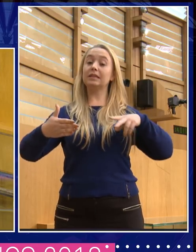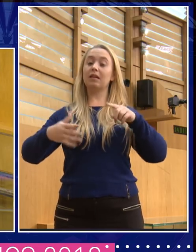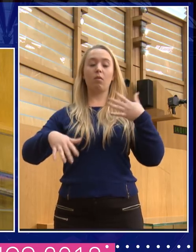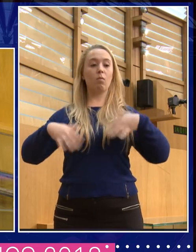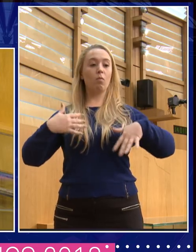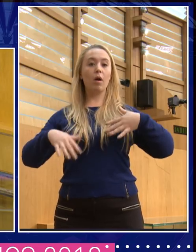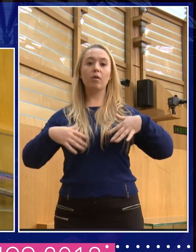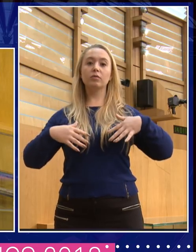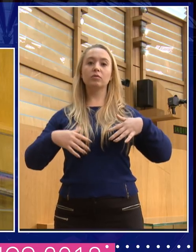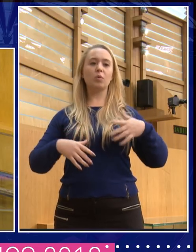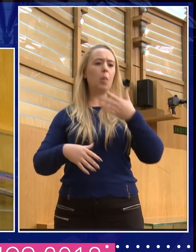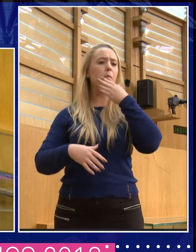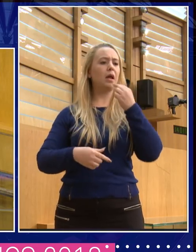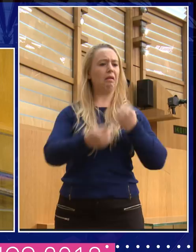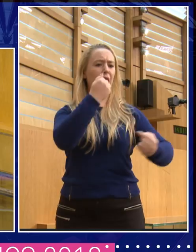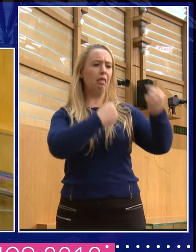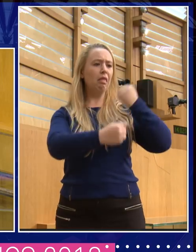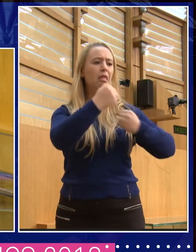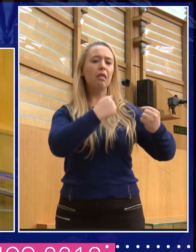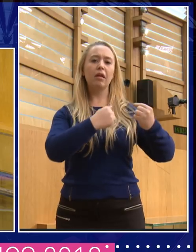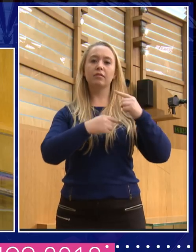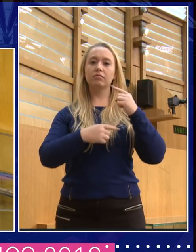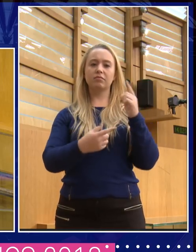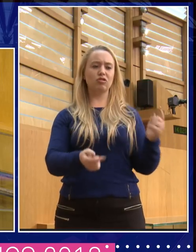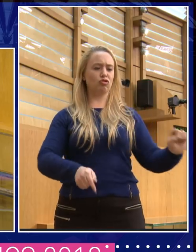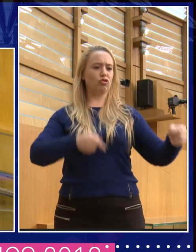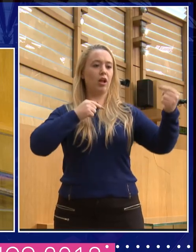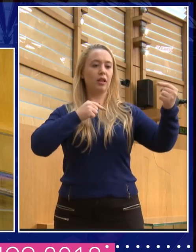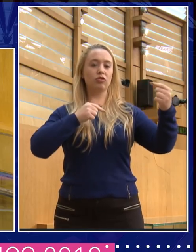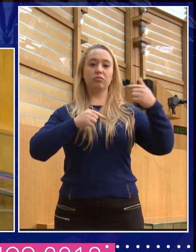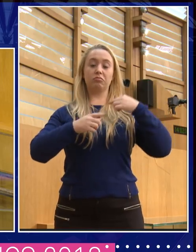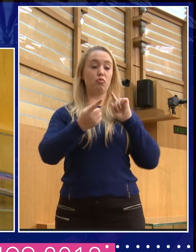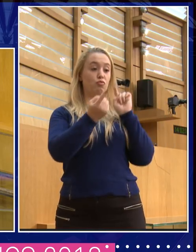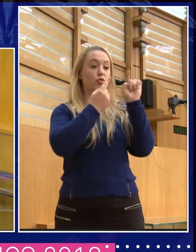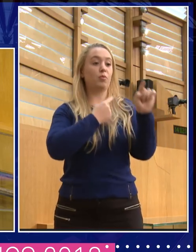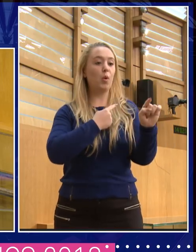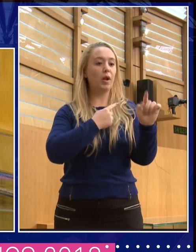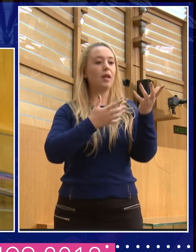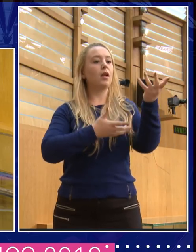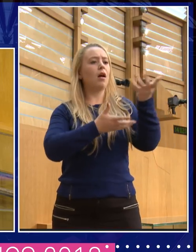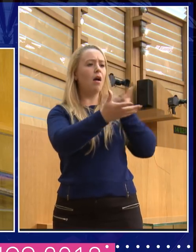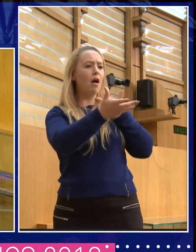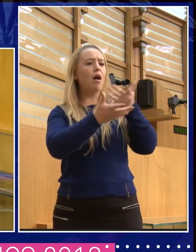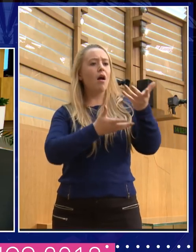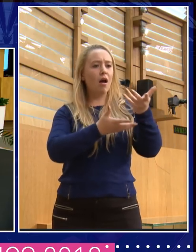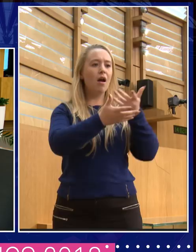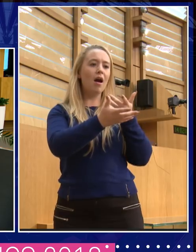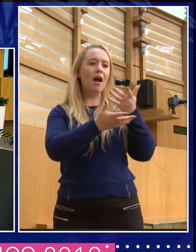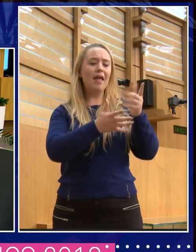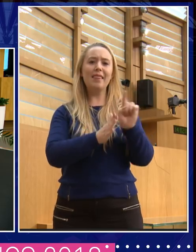you sort of challenged his thoughts. He responded and you ended up getting to know him and you ended up becoming a referee for him and applying for a